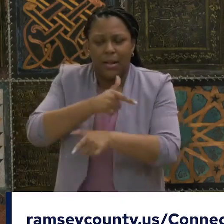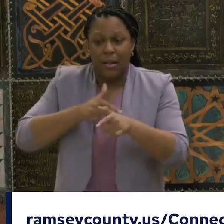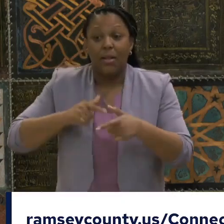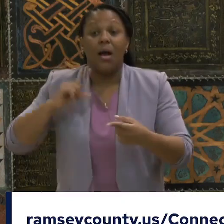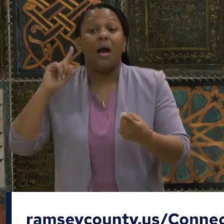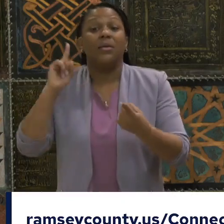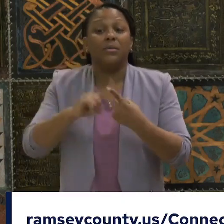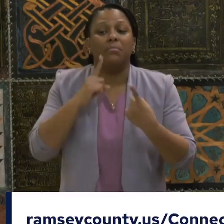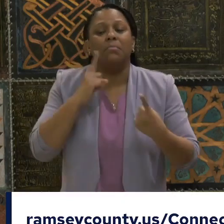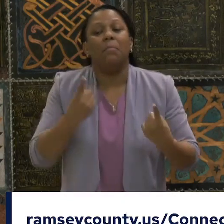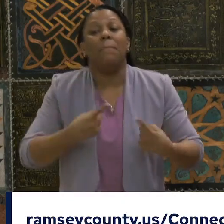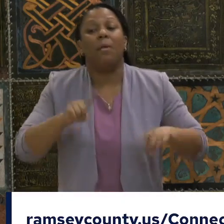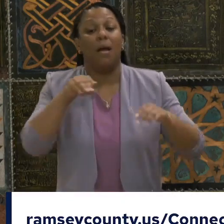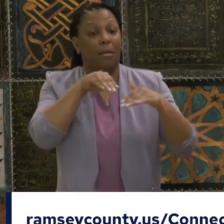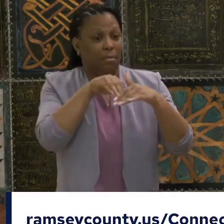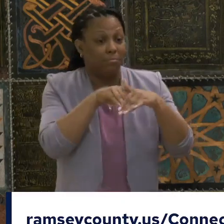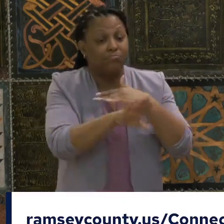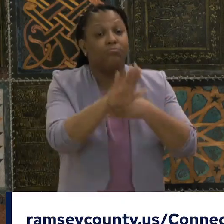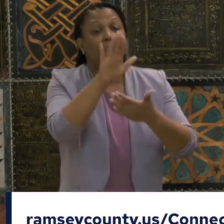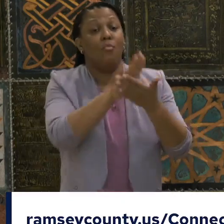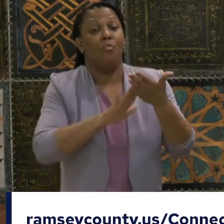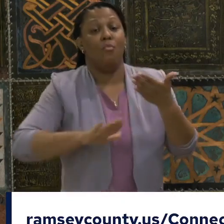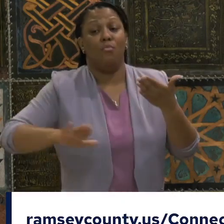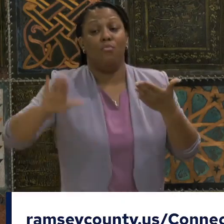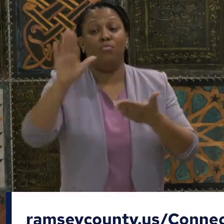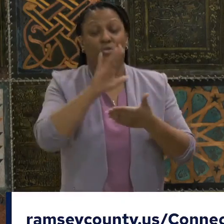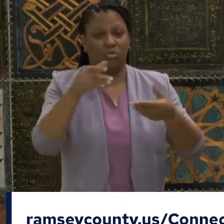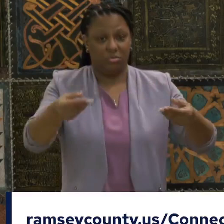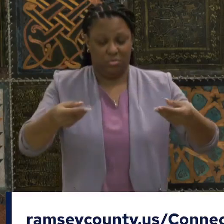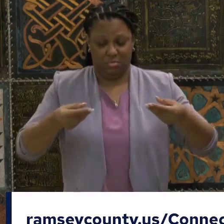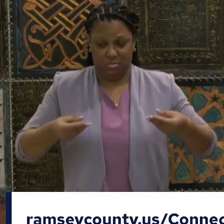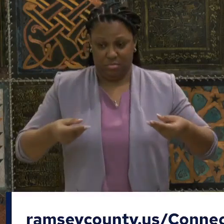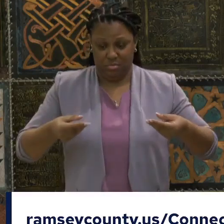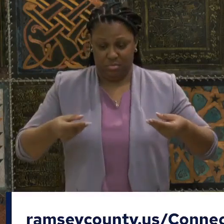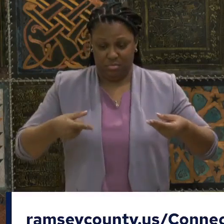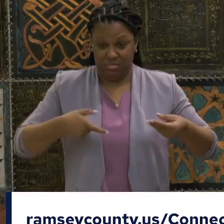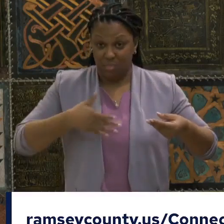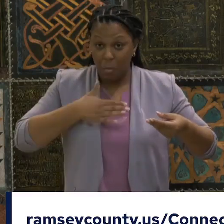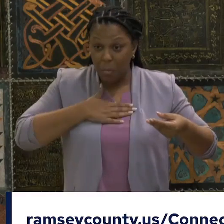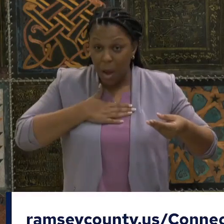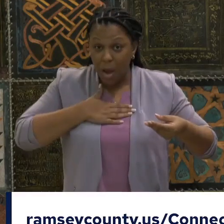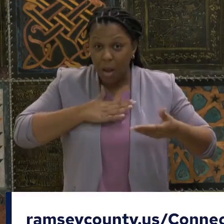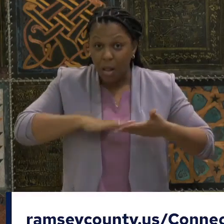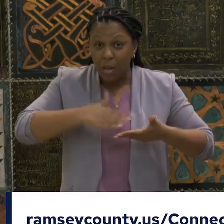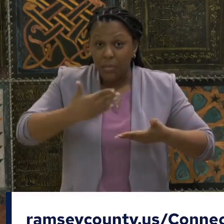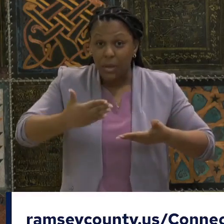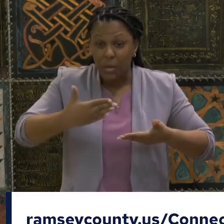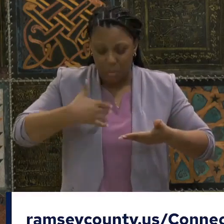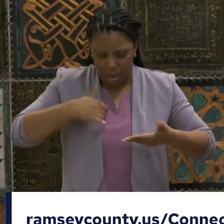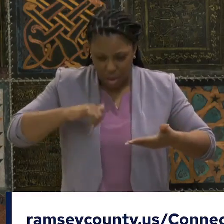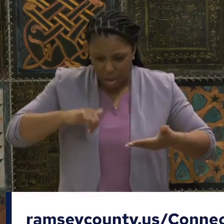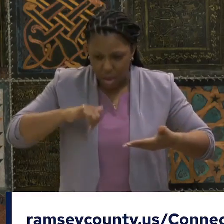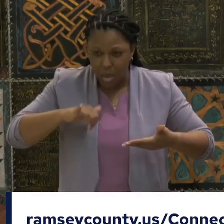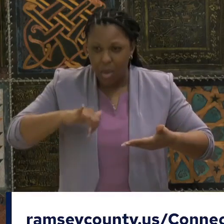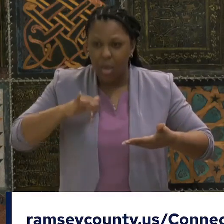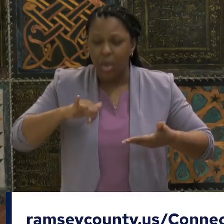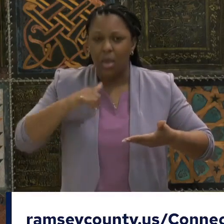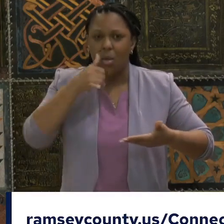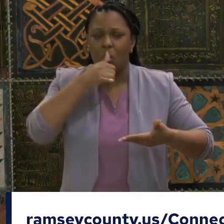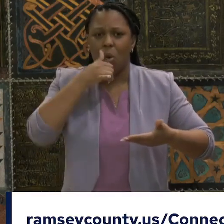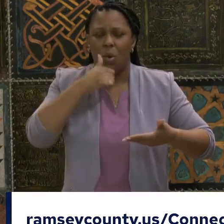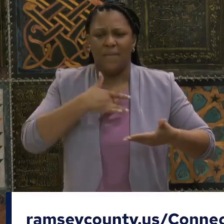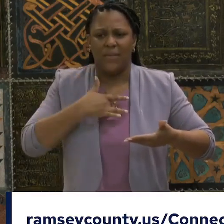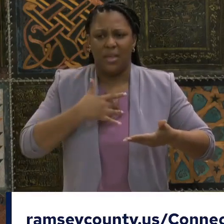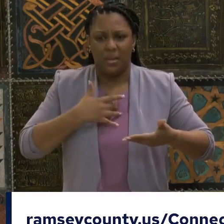in tears. Like it just, I felt like there was so much access to information that I was able to get. And like that